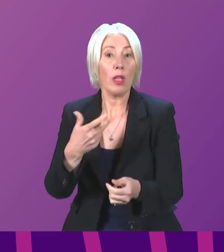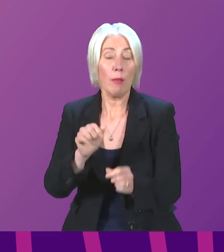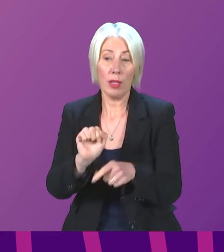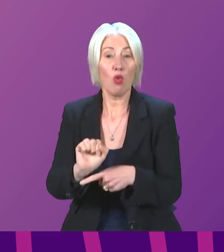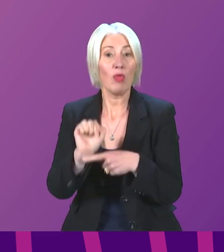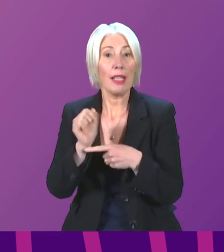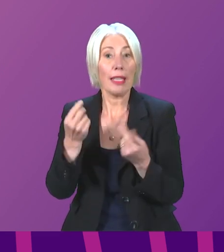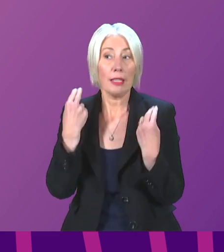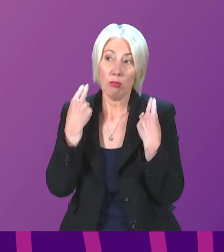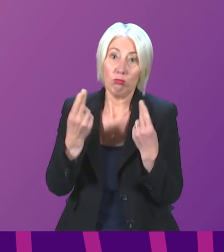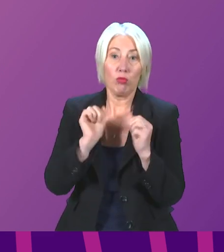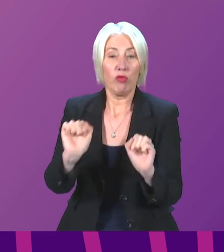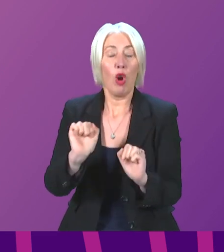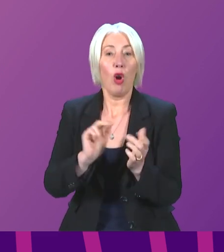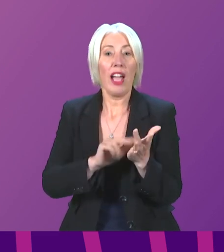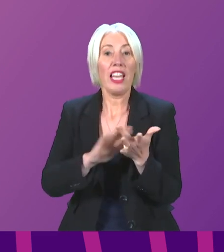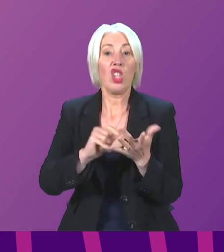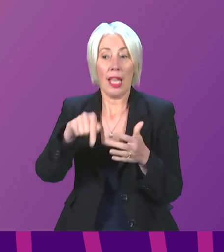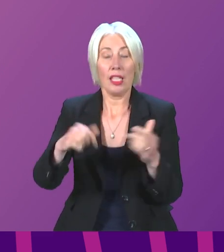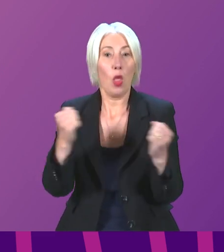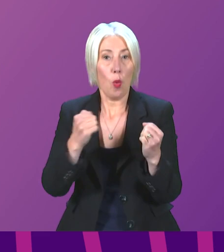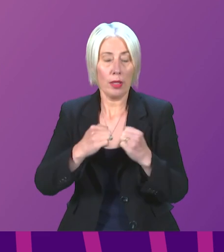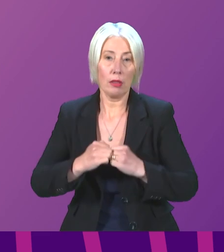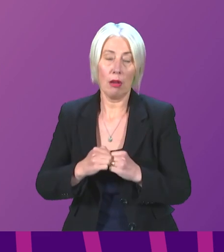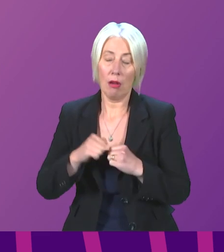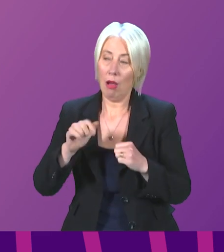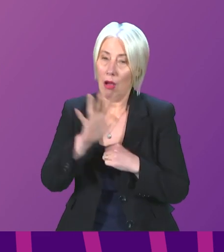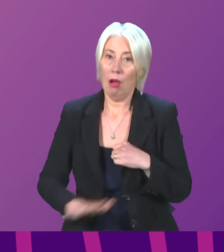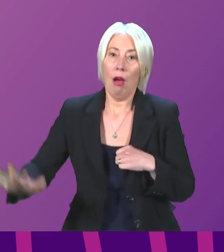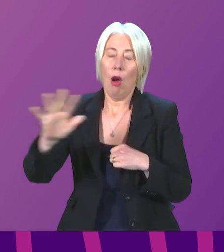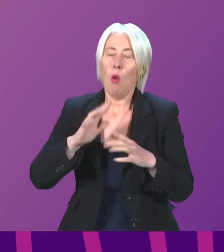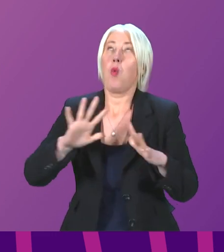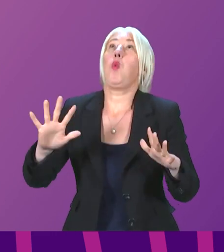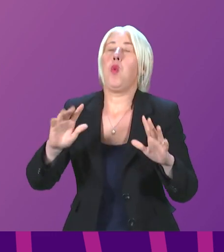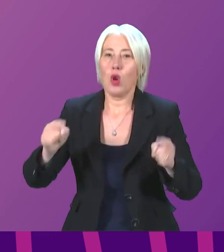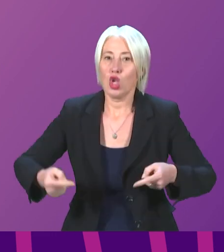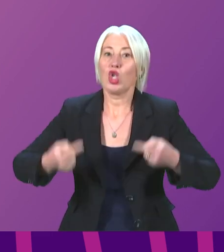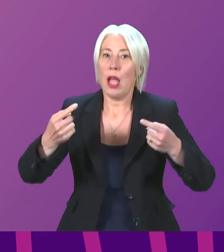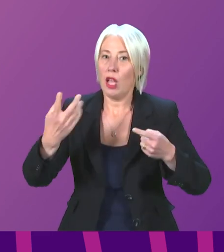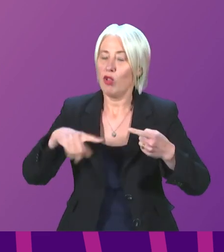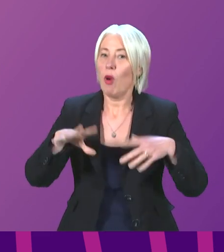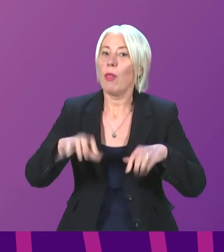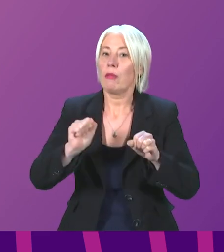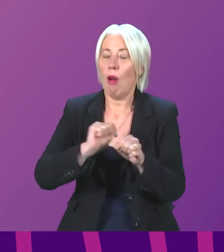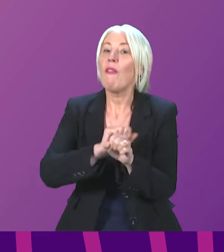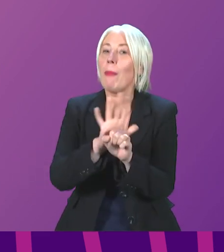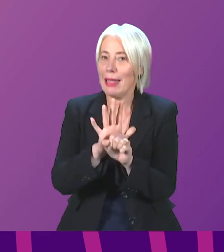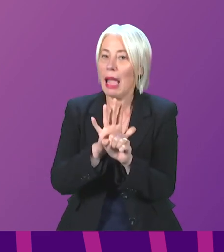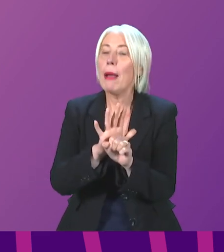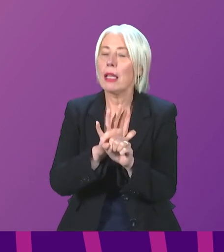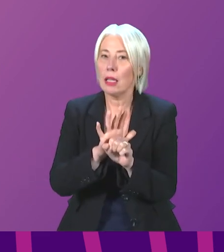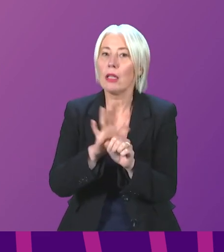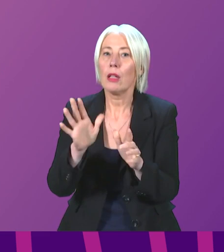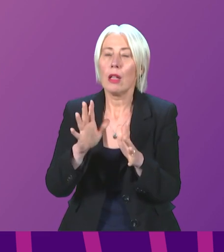this winter. As a nation, we have faced enormous challenges since the start of the pandemic, the challenges that